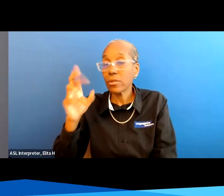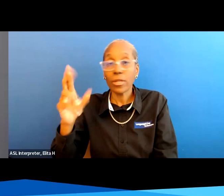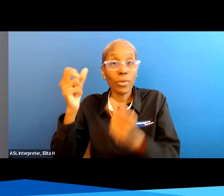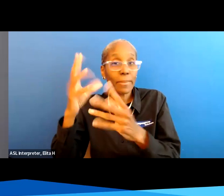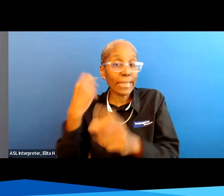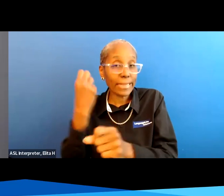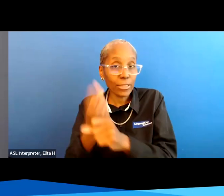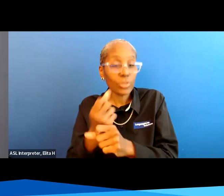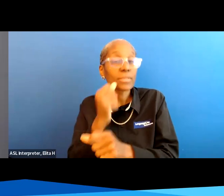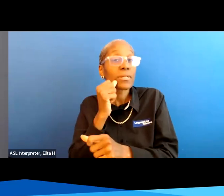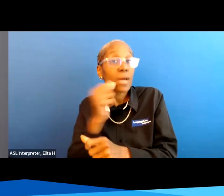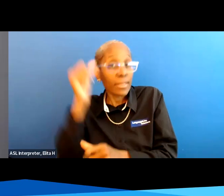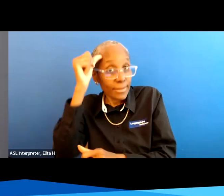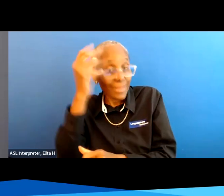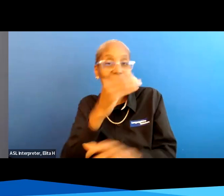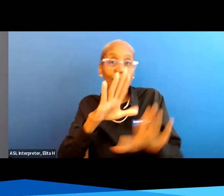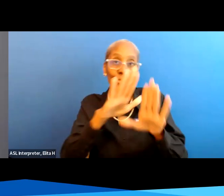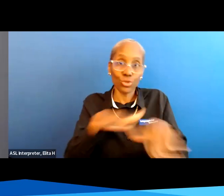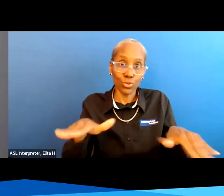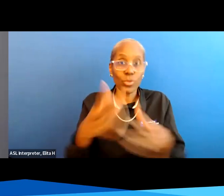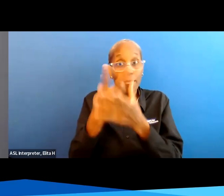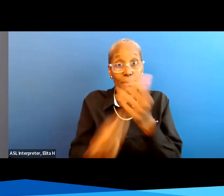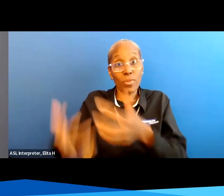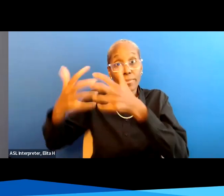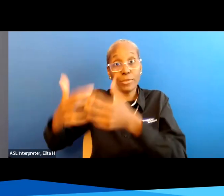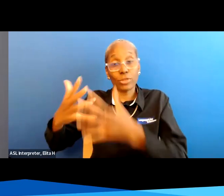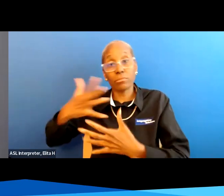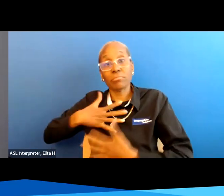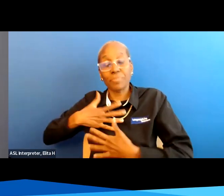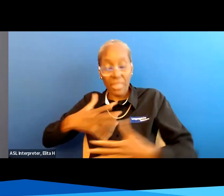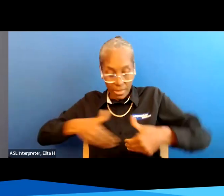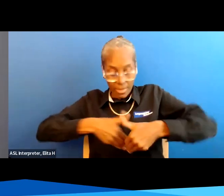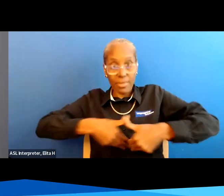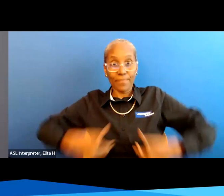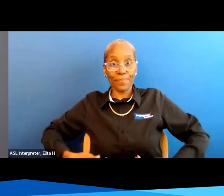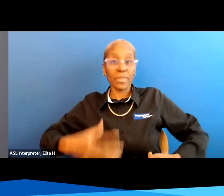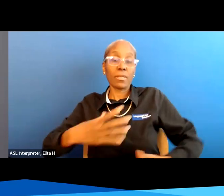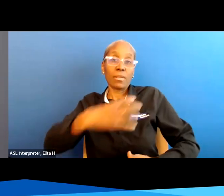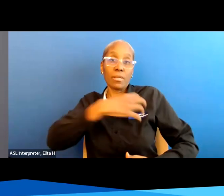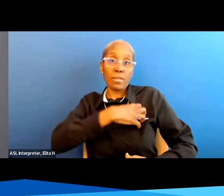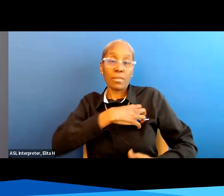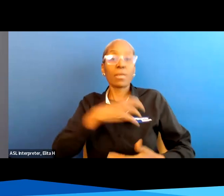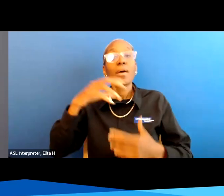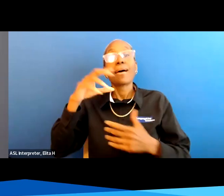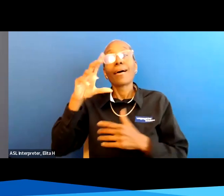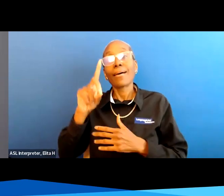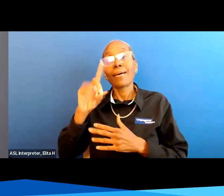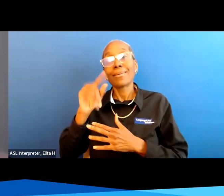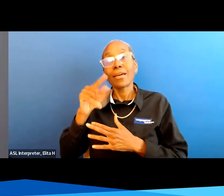adults and pediatrics this diaphragm pacemaker is available